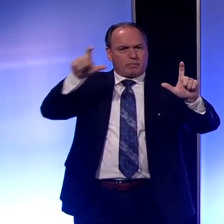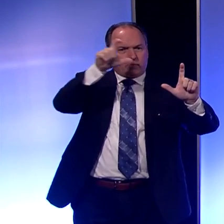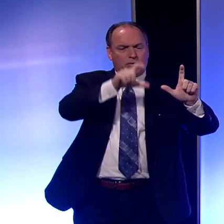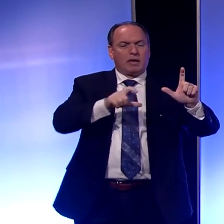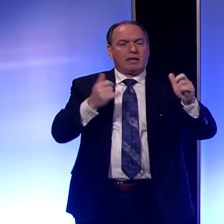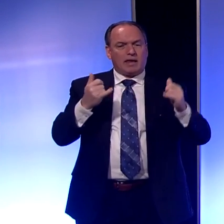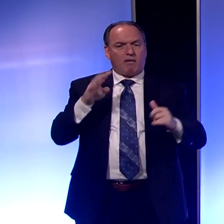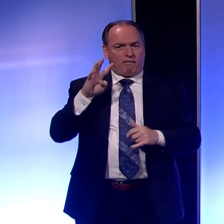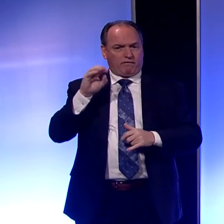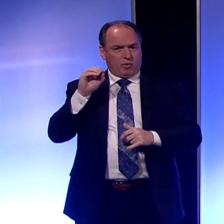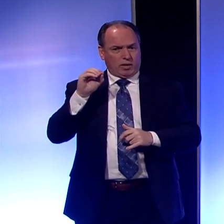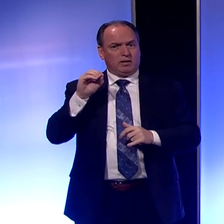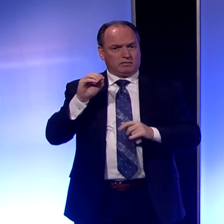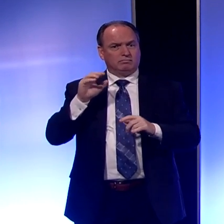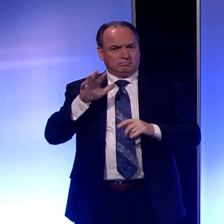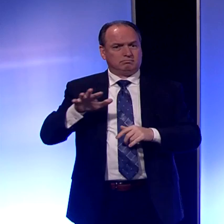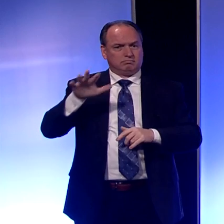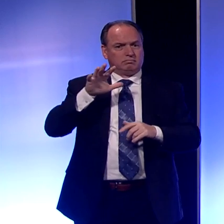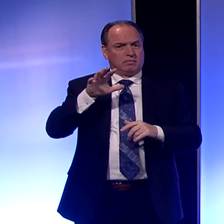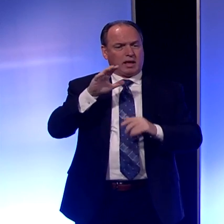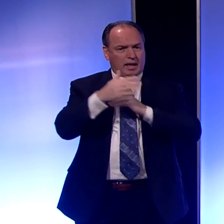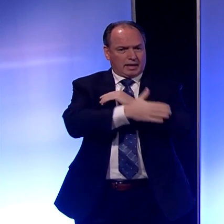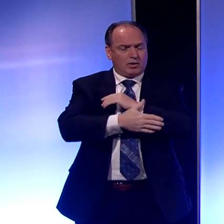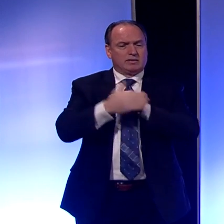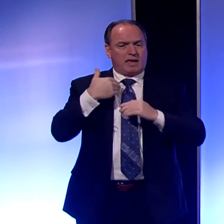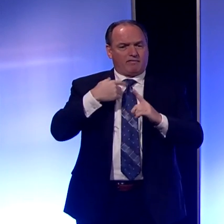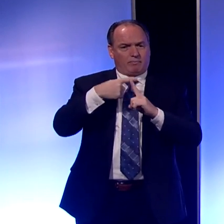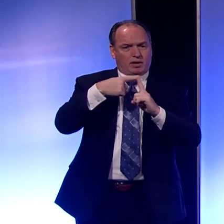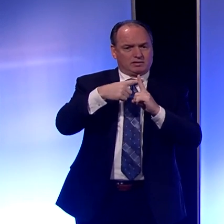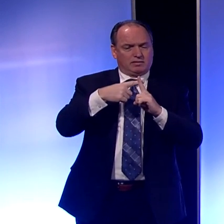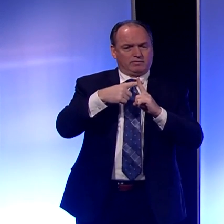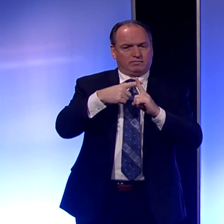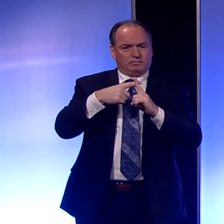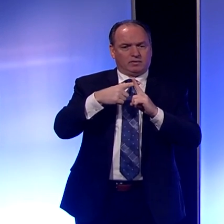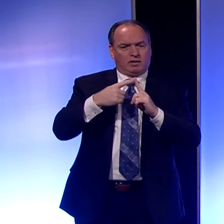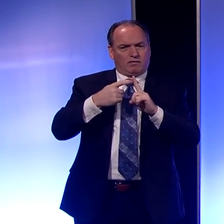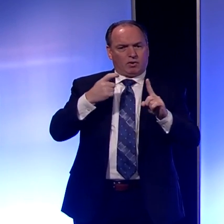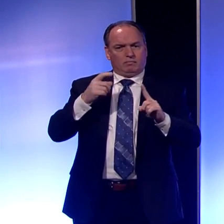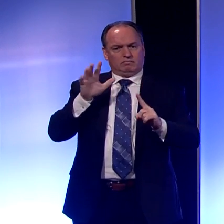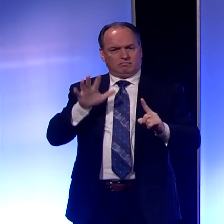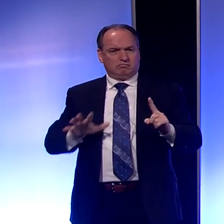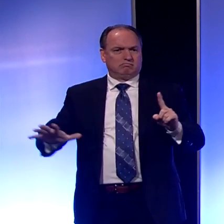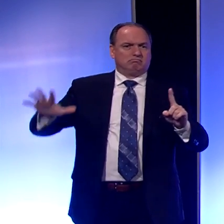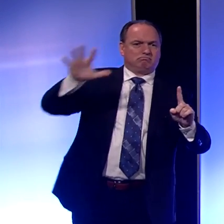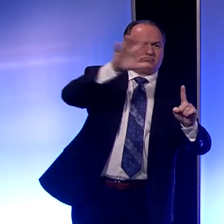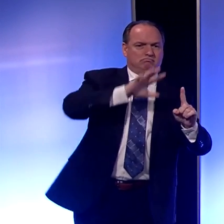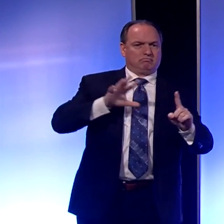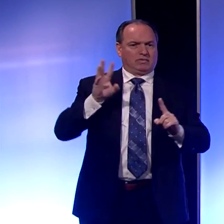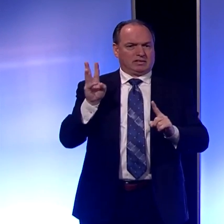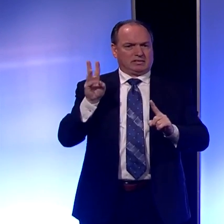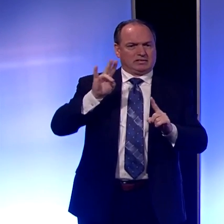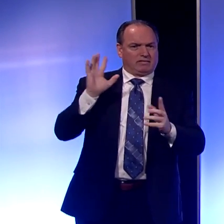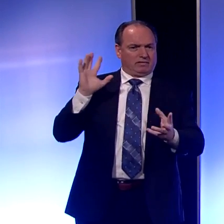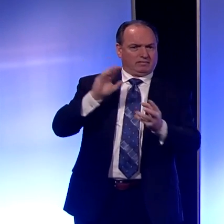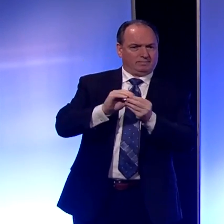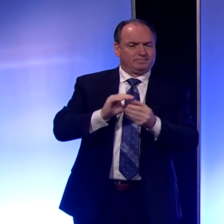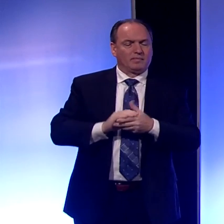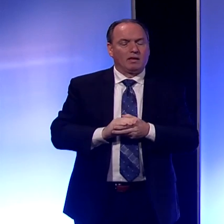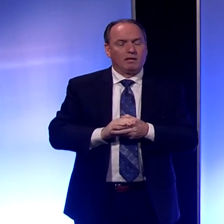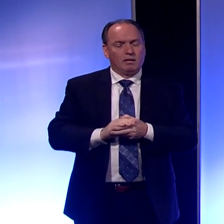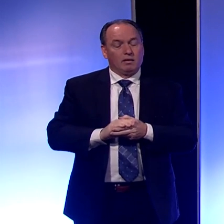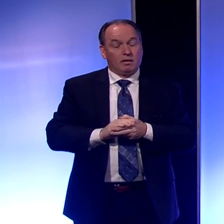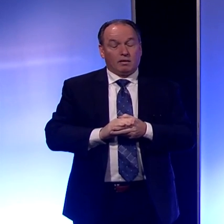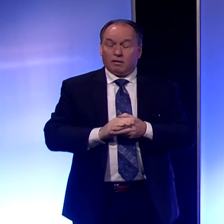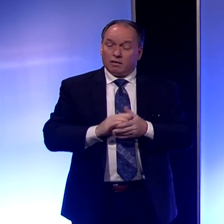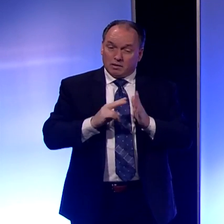having a positive case out of the 67 counties in the Commonwealth. Given these